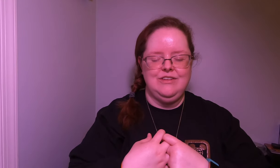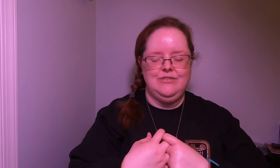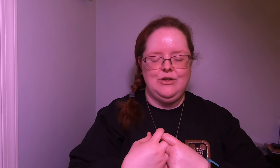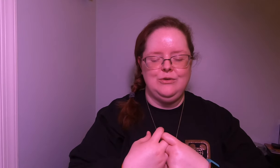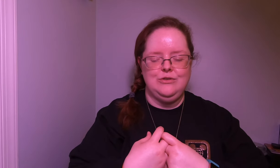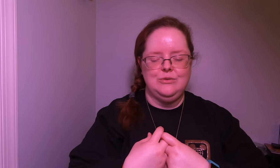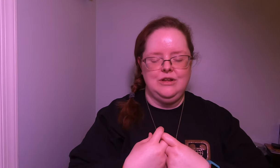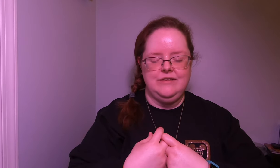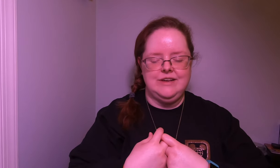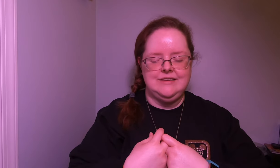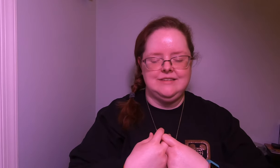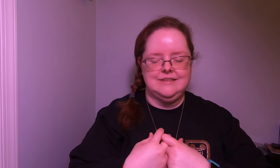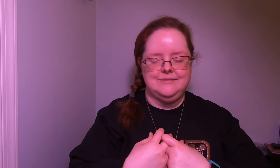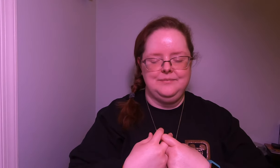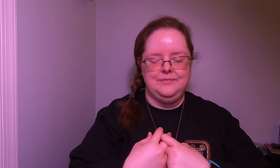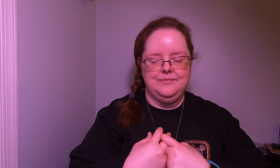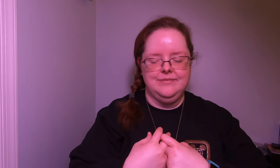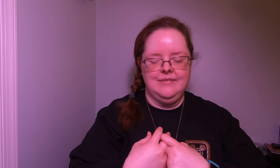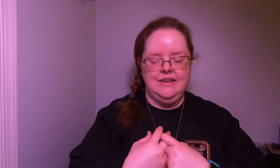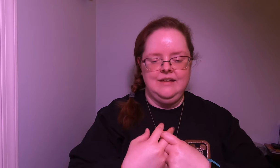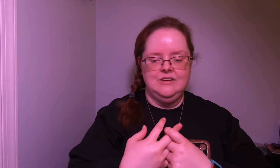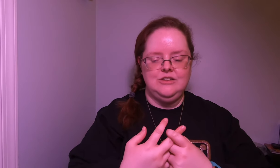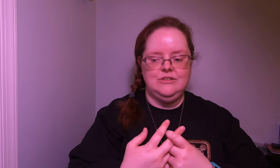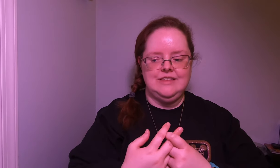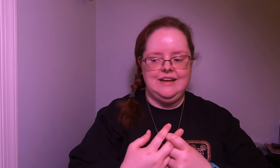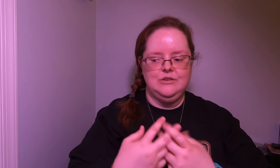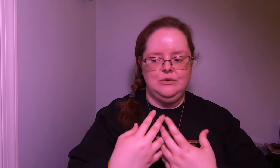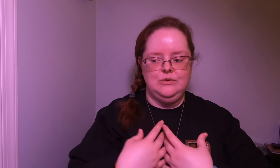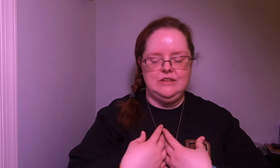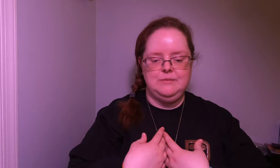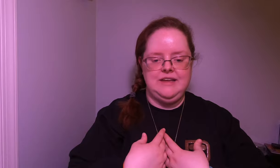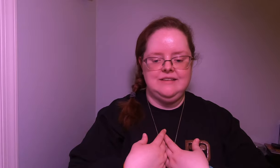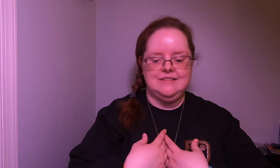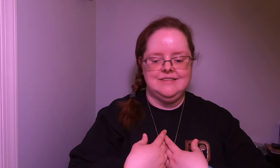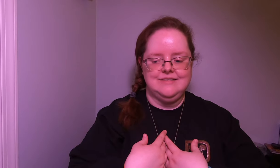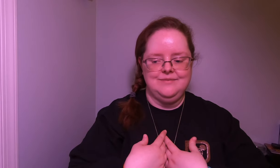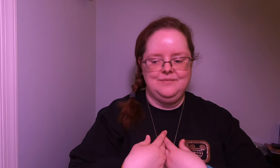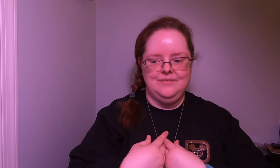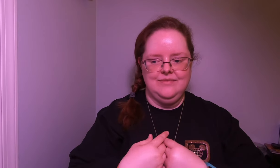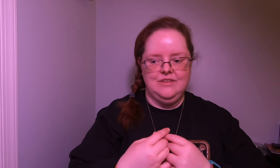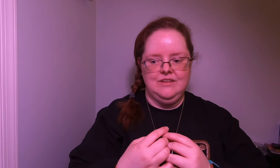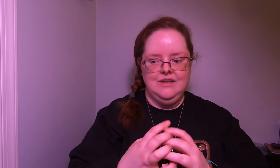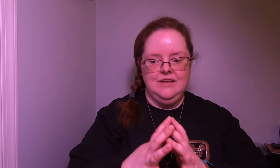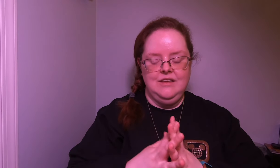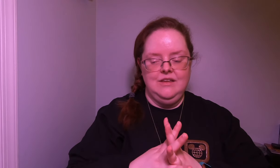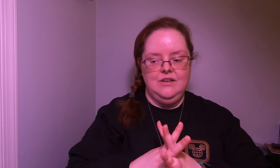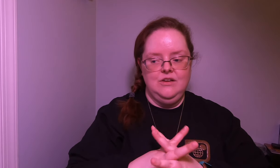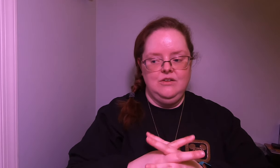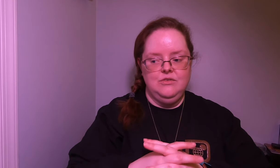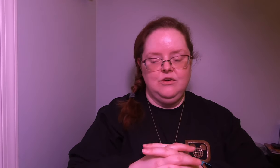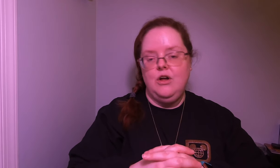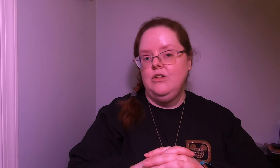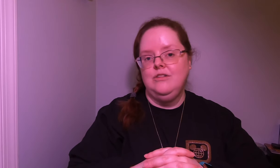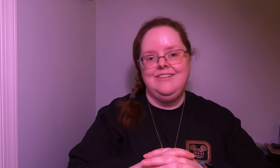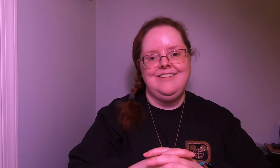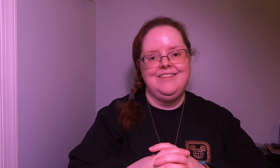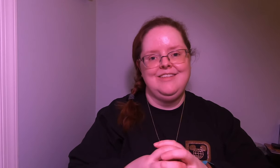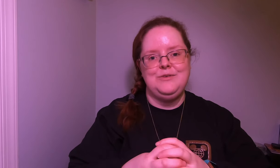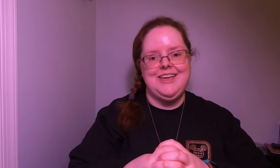that flows through all of us to use that to hold space for all that we